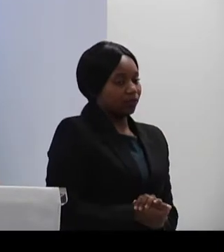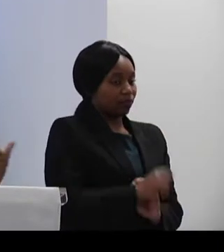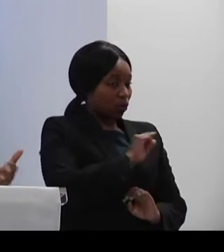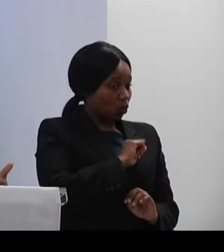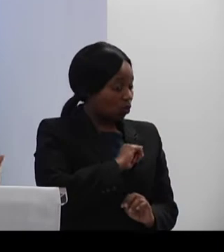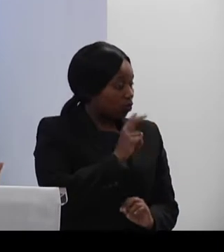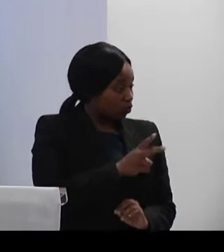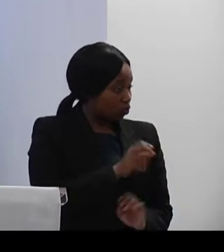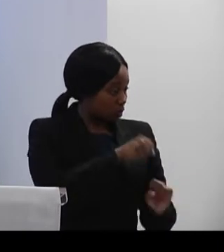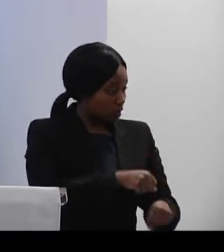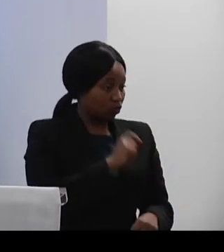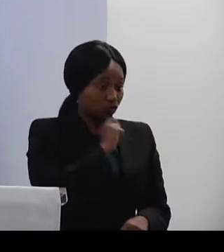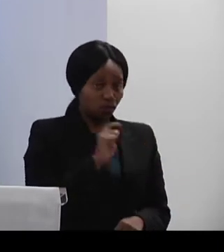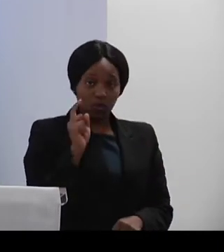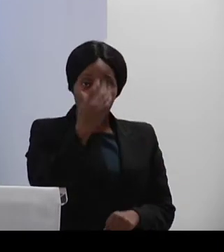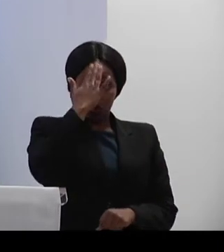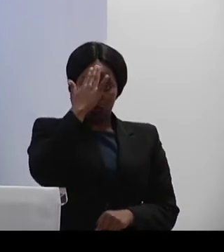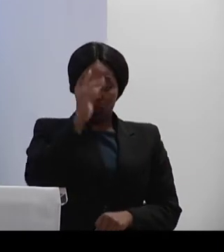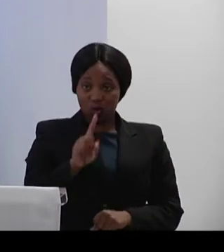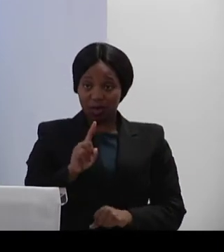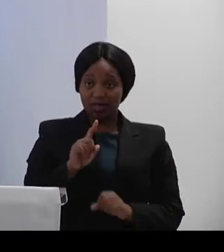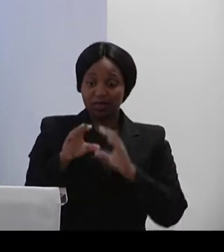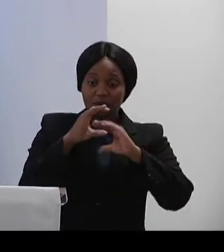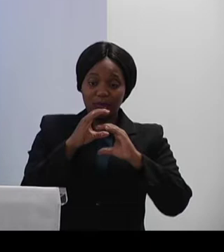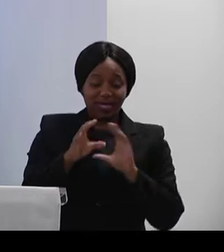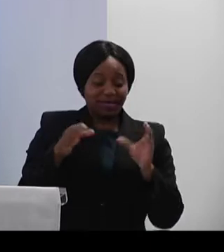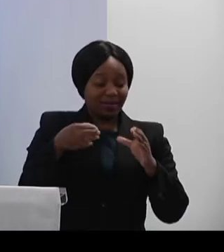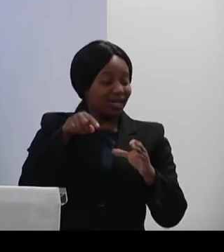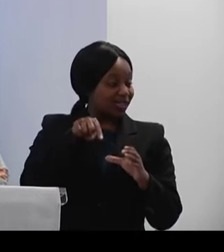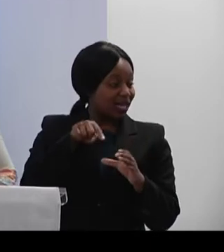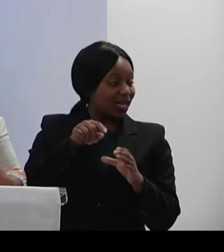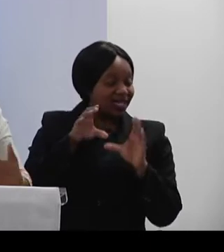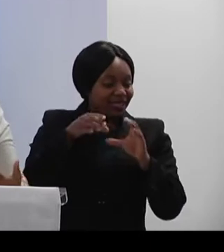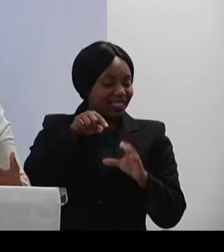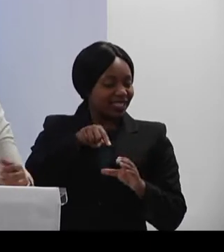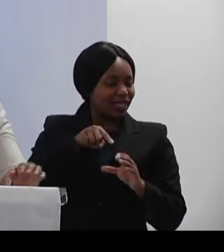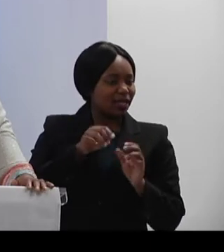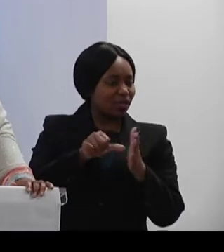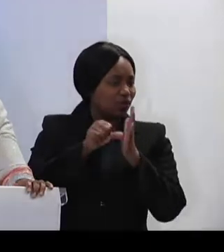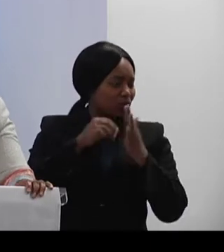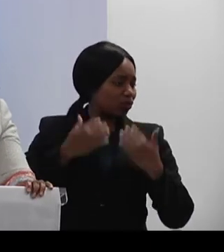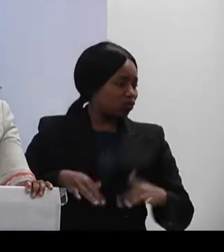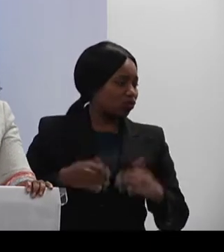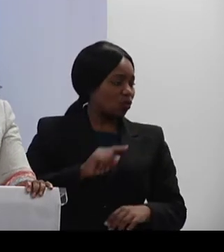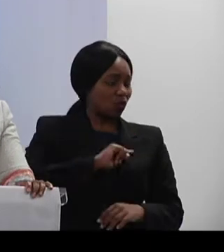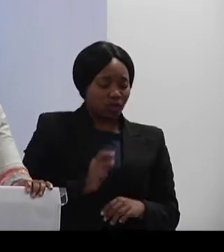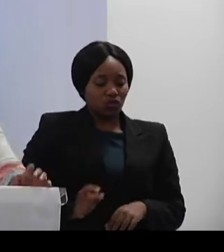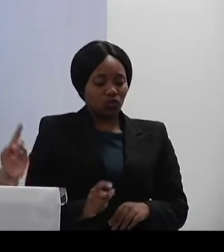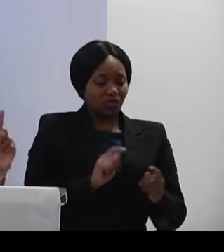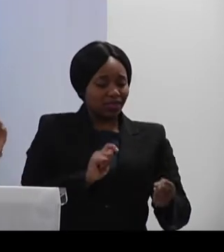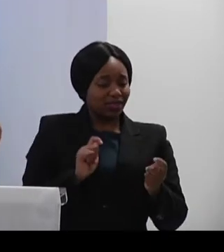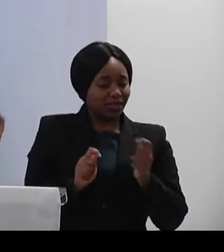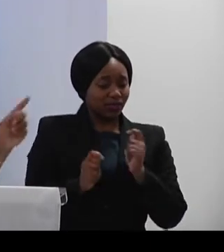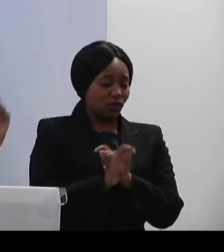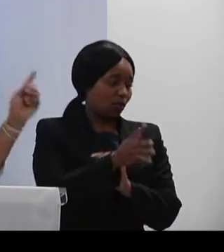again, we all know that the communication sector is one of those sectors that is yet to be transformed, but it is also